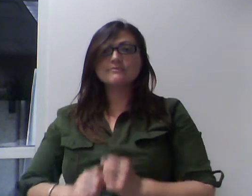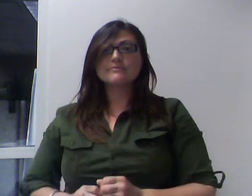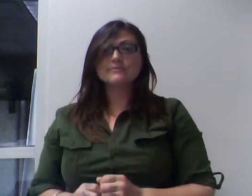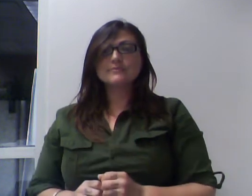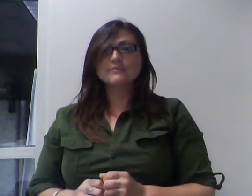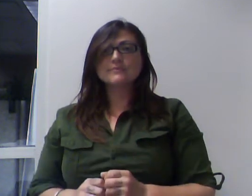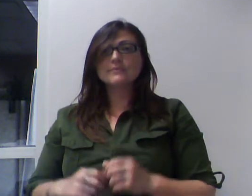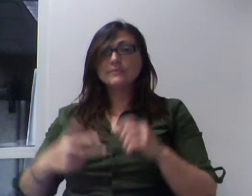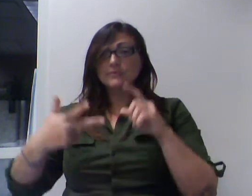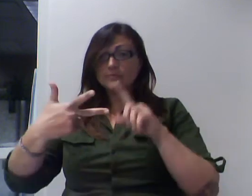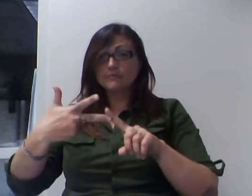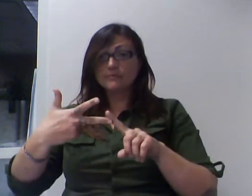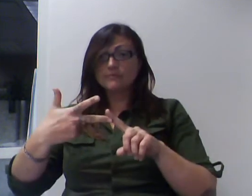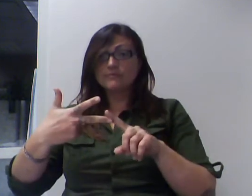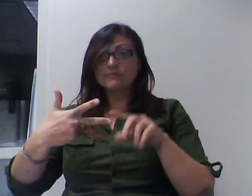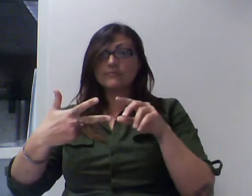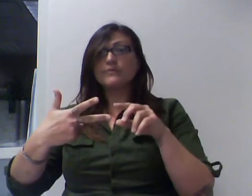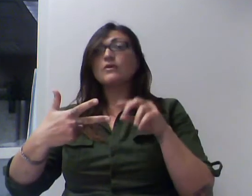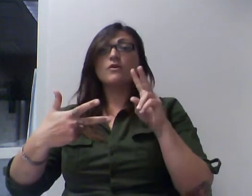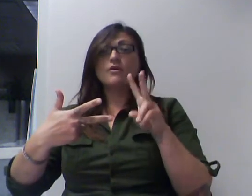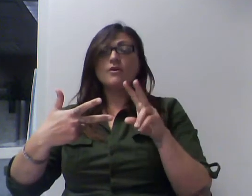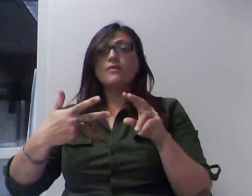Volume implies that you should fill.